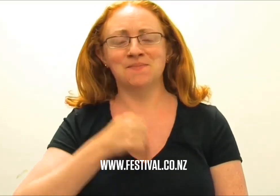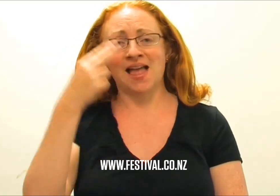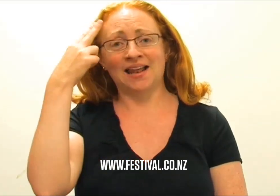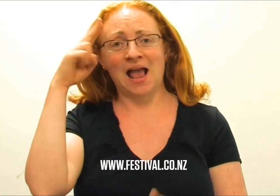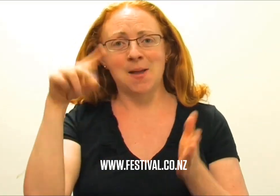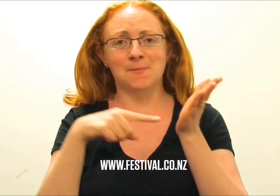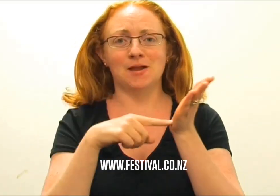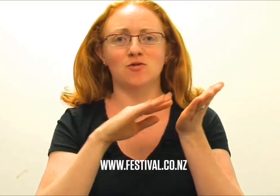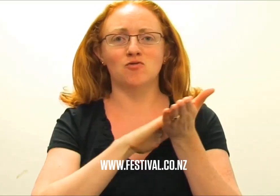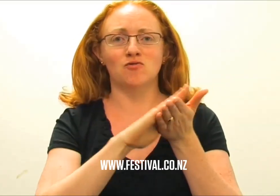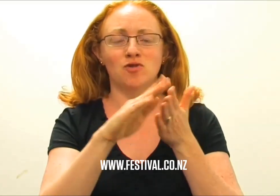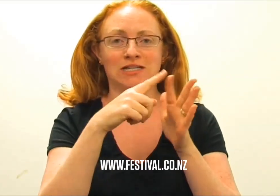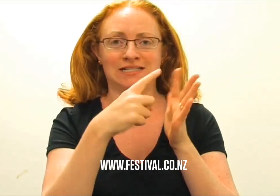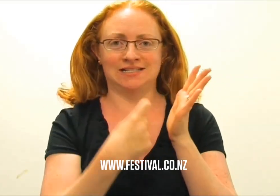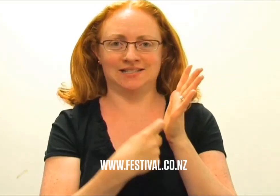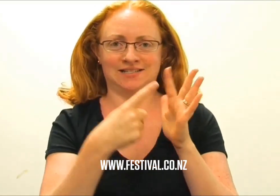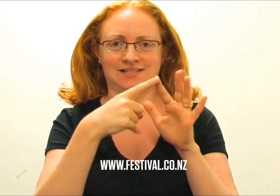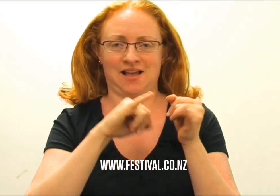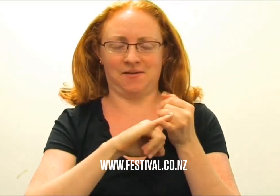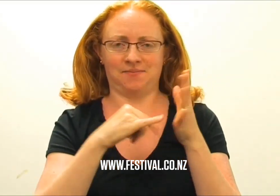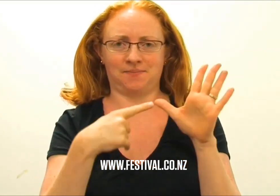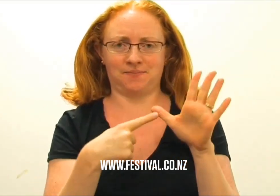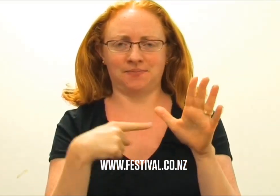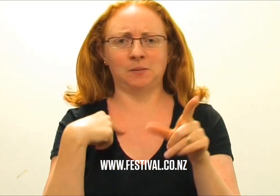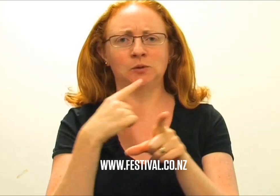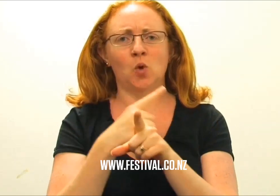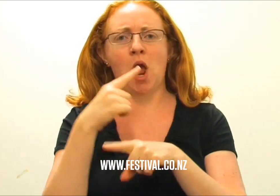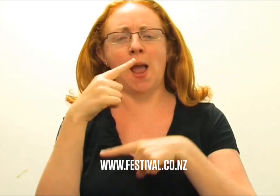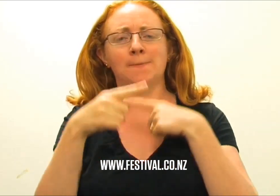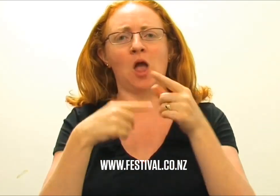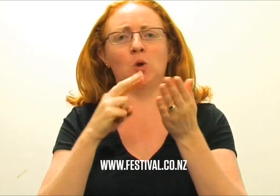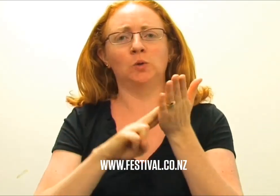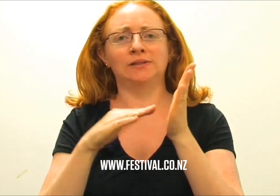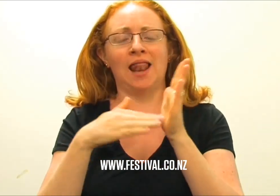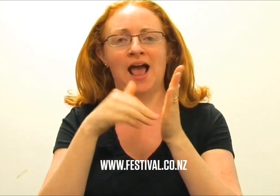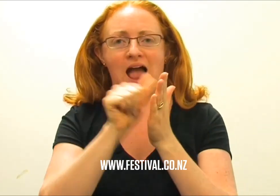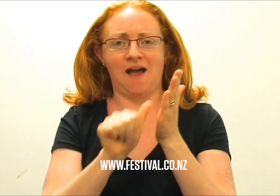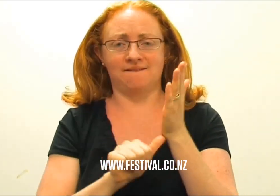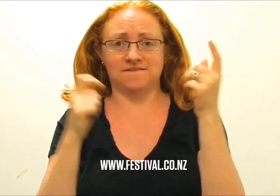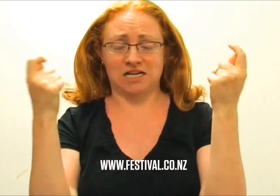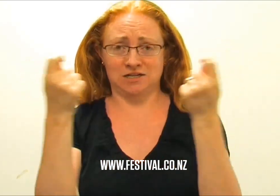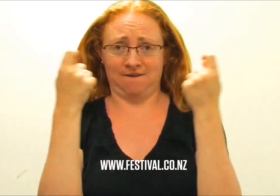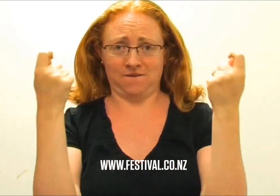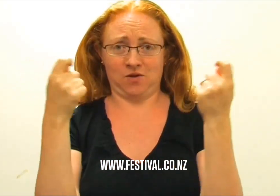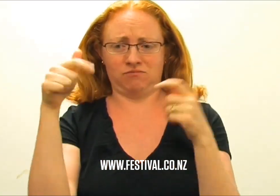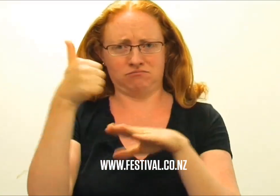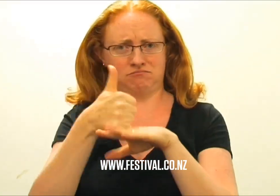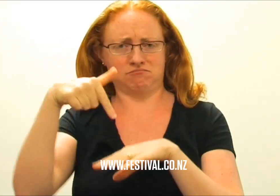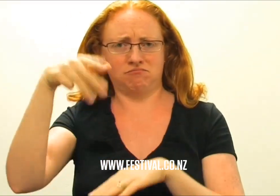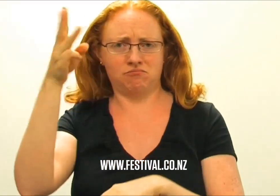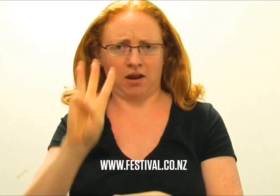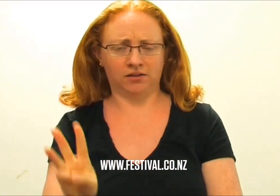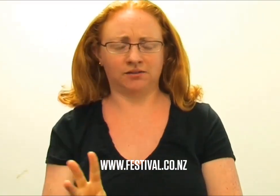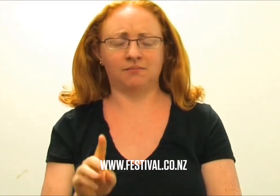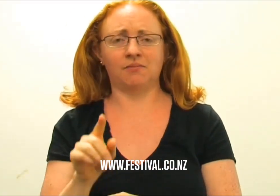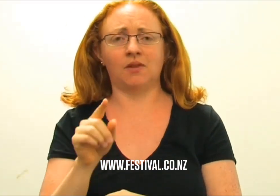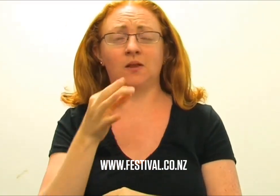Hello, my name is Teresa and I'll be talking about the New Zealand Arts Festival that's coming to Wellington.